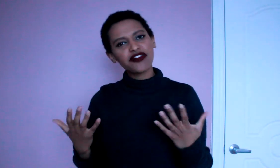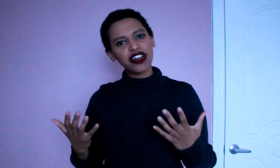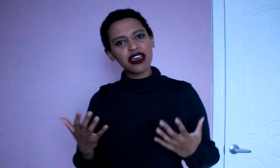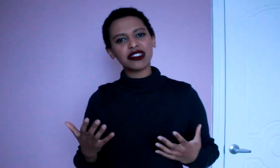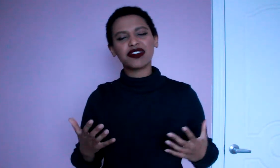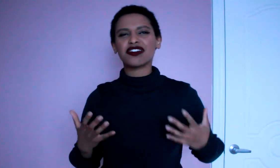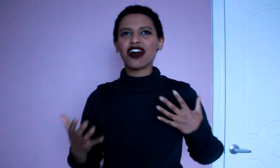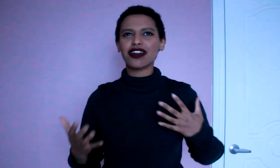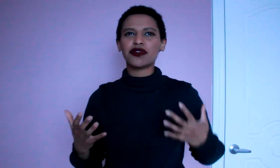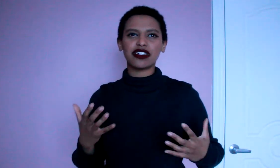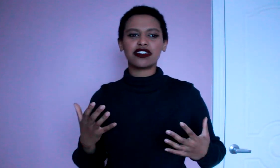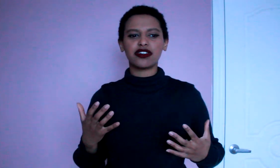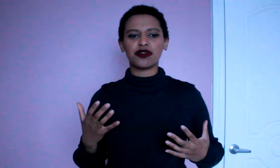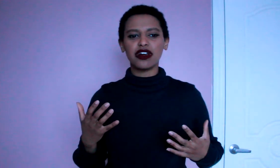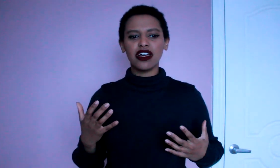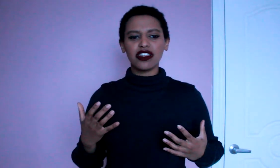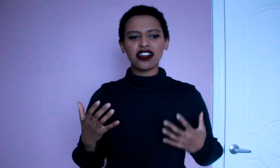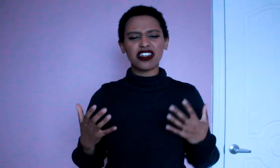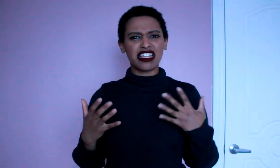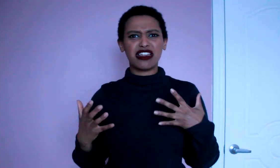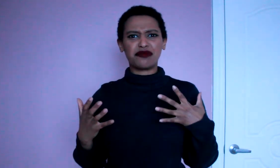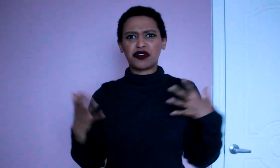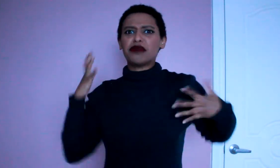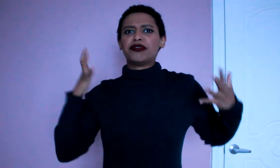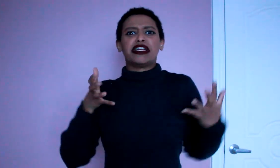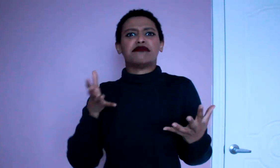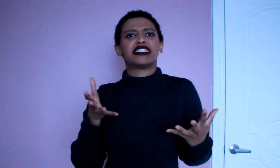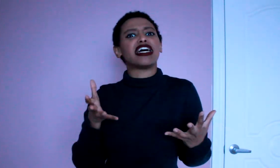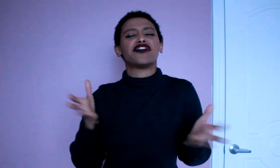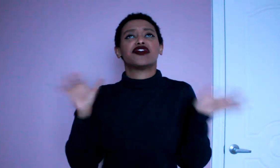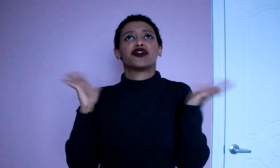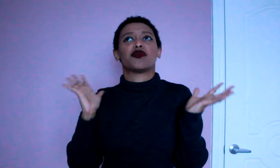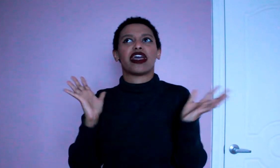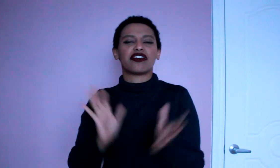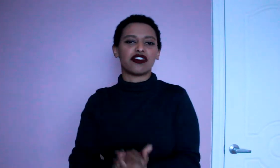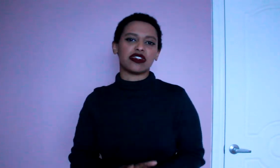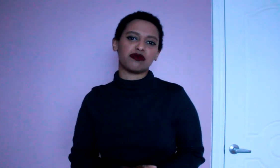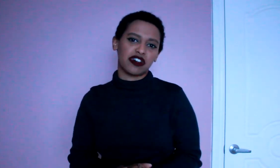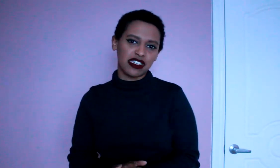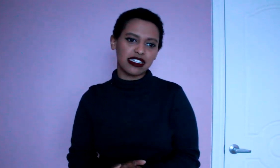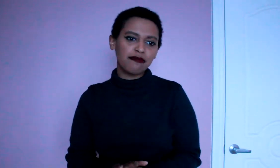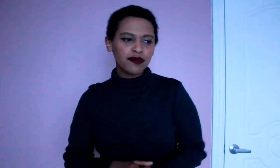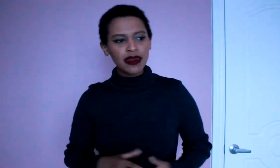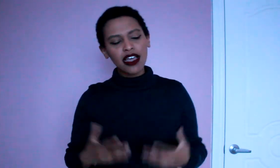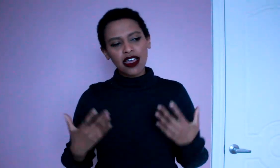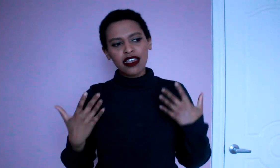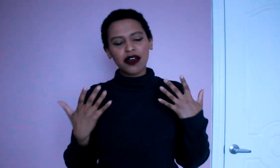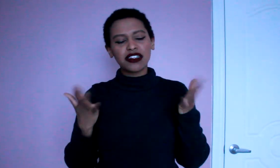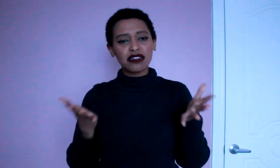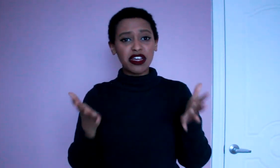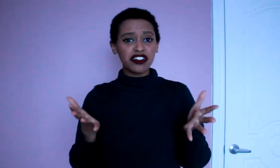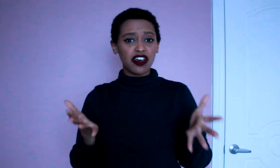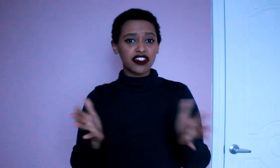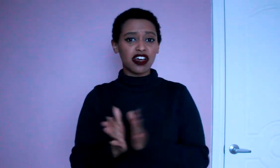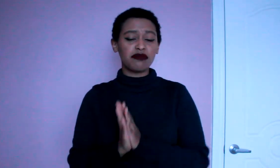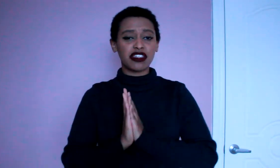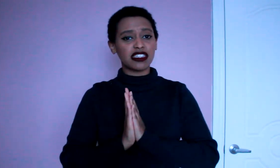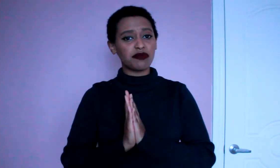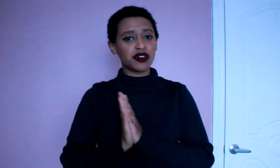for him so they're not going to they don't let him cripple himself under the weight of all these burdens now I did mention off the top of this episode